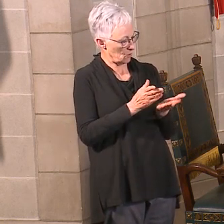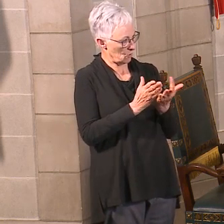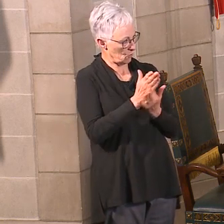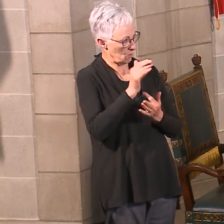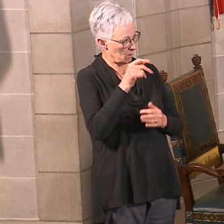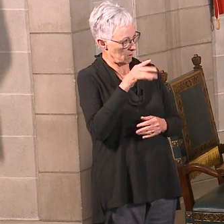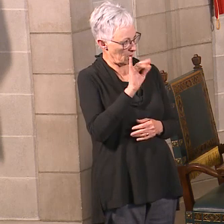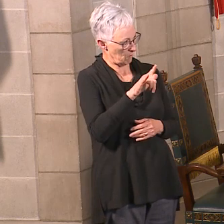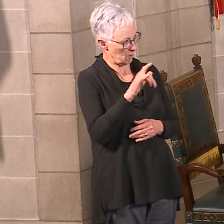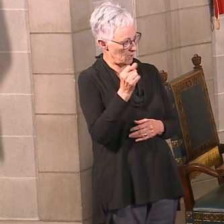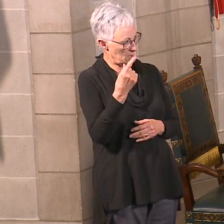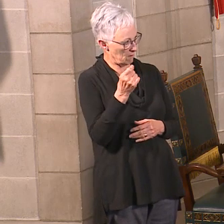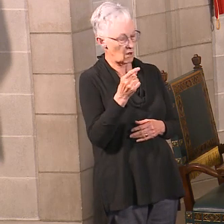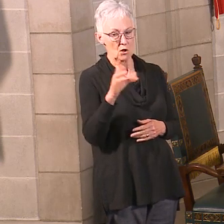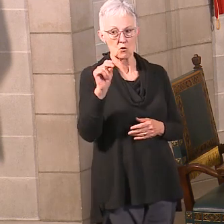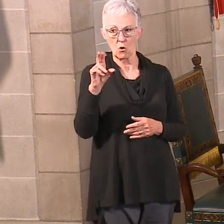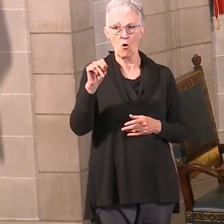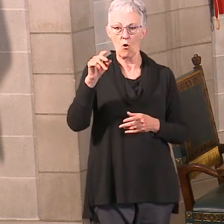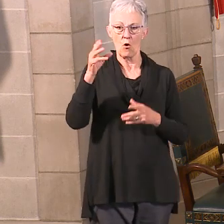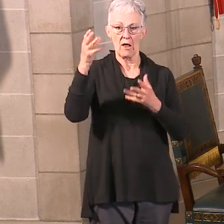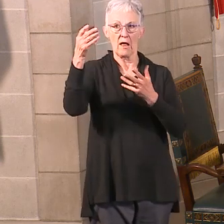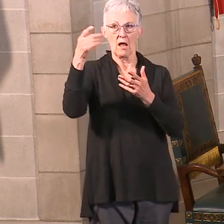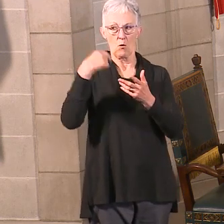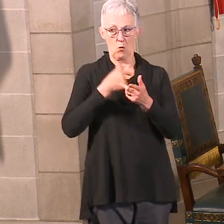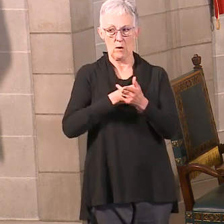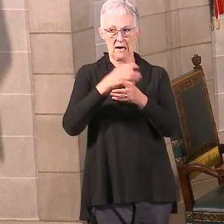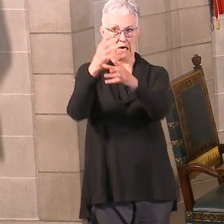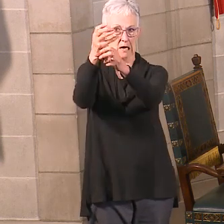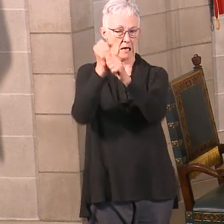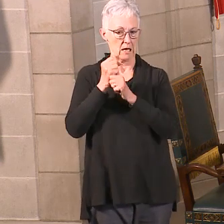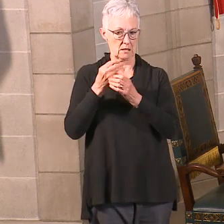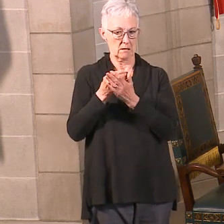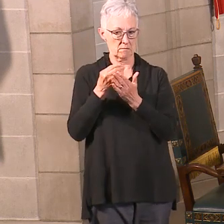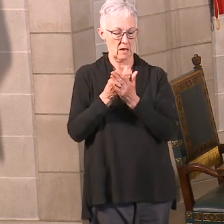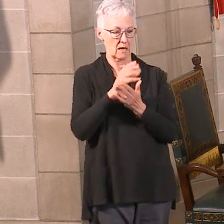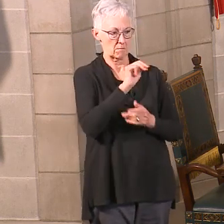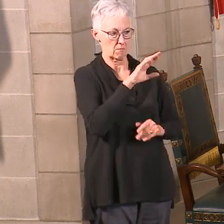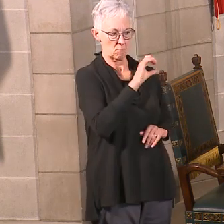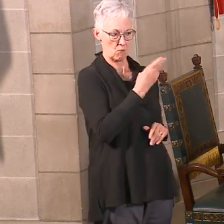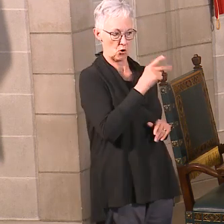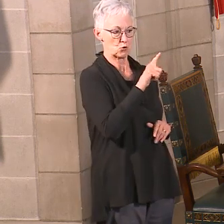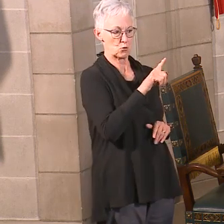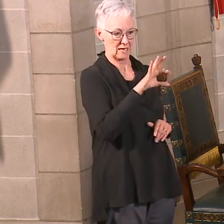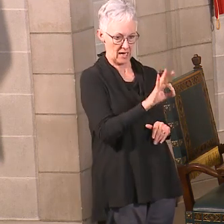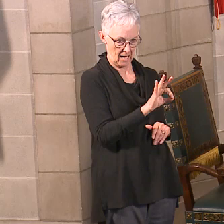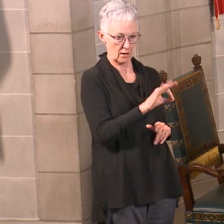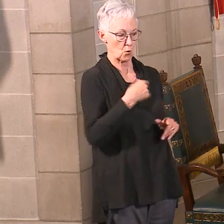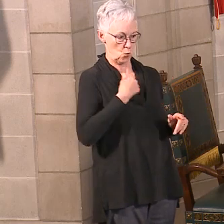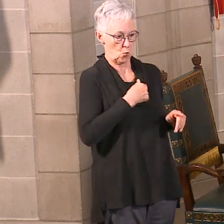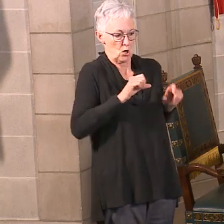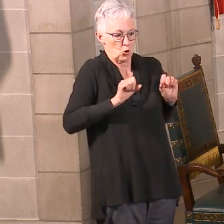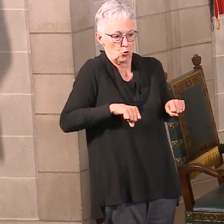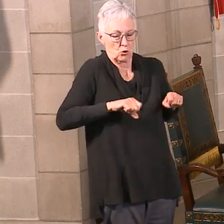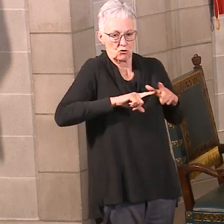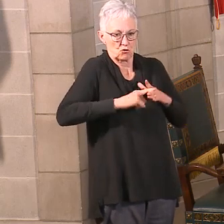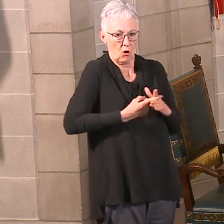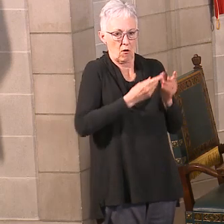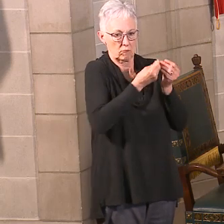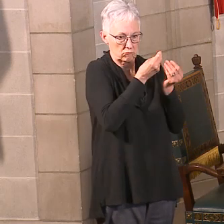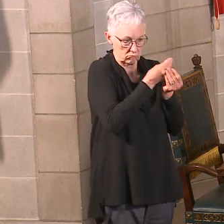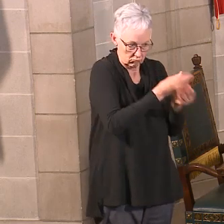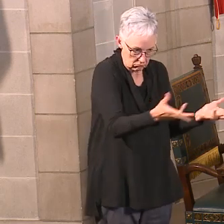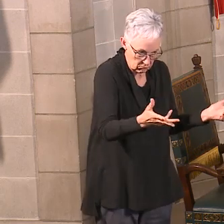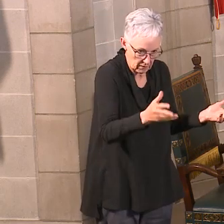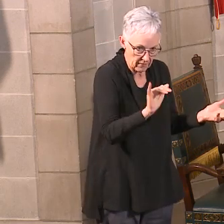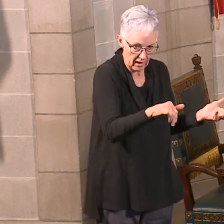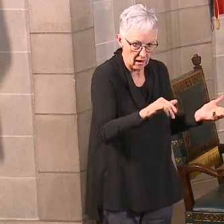It became available to people as of March 29th. The $600 became available as of March 29th. We did